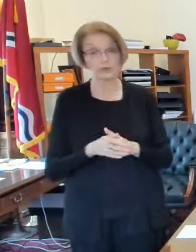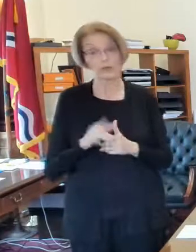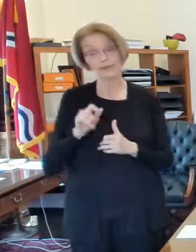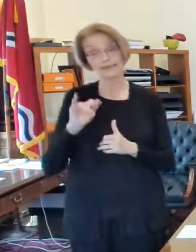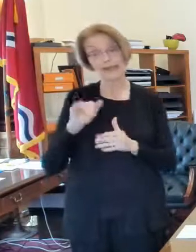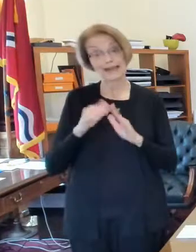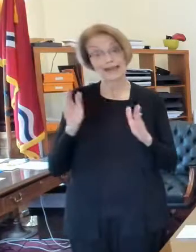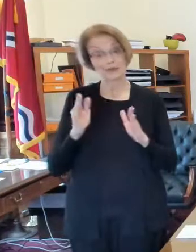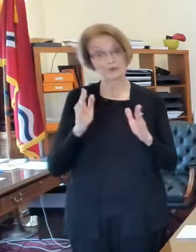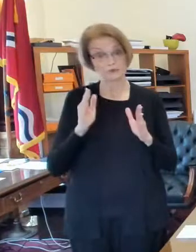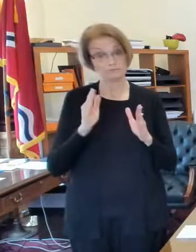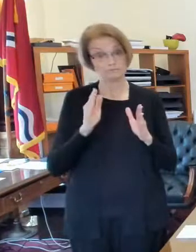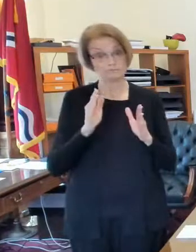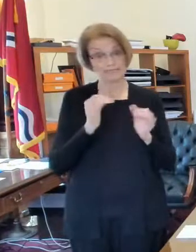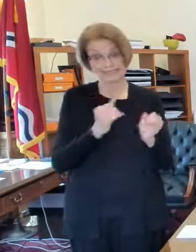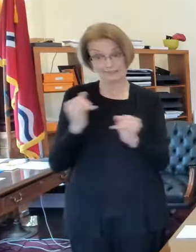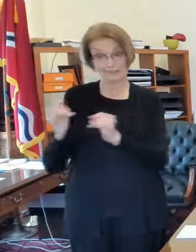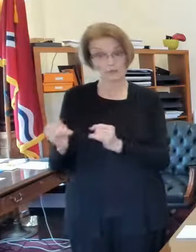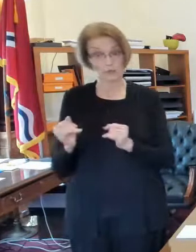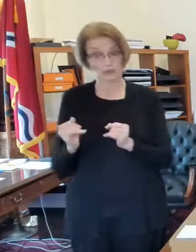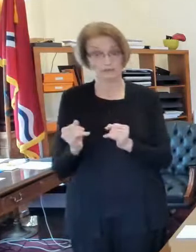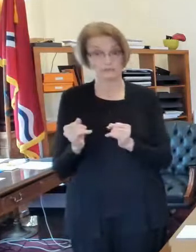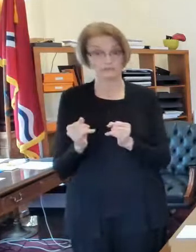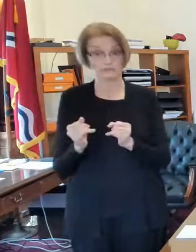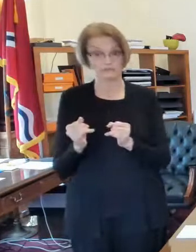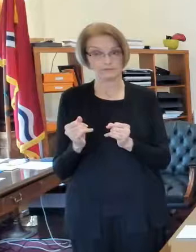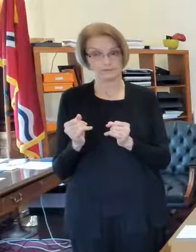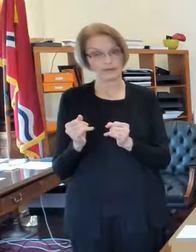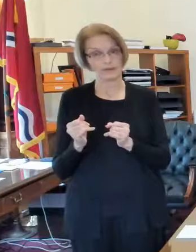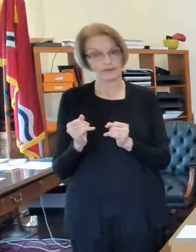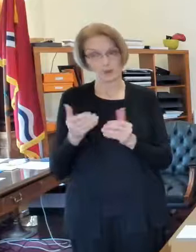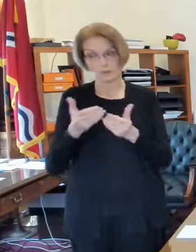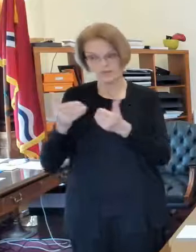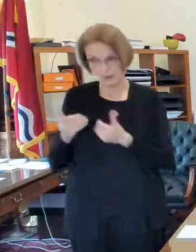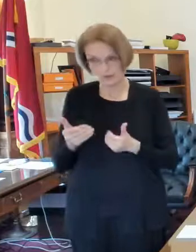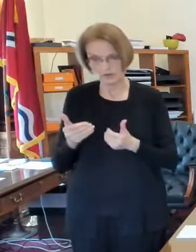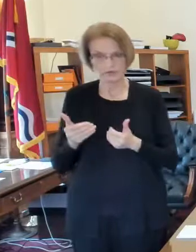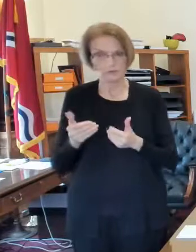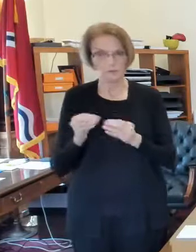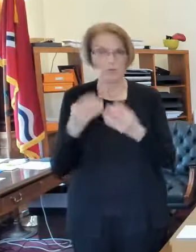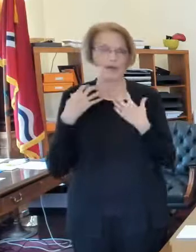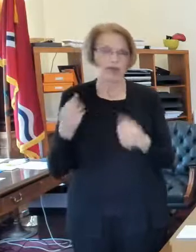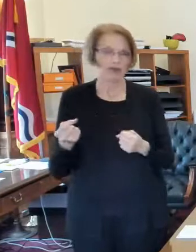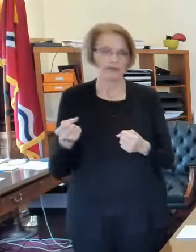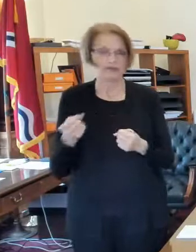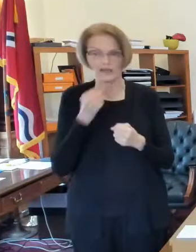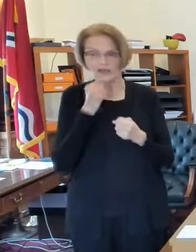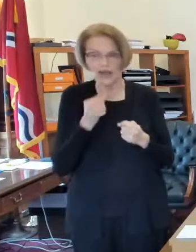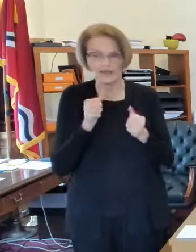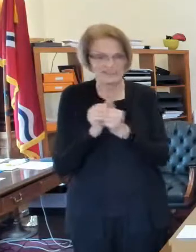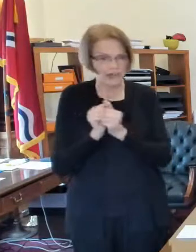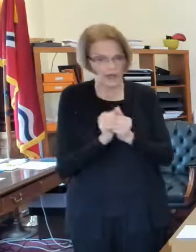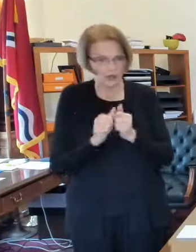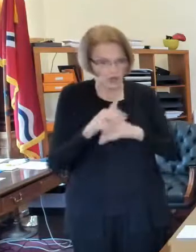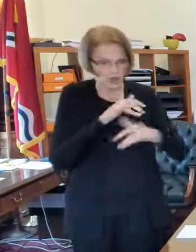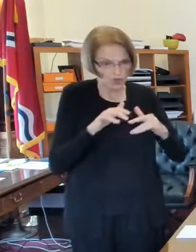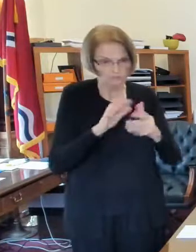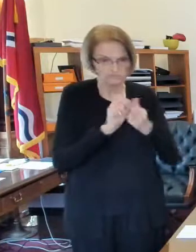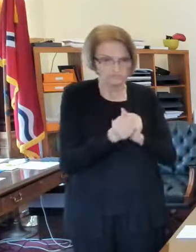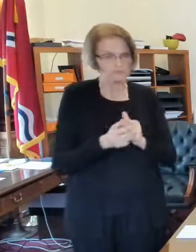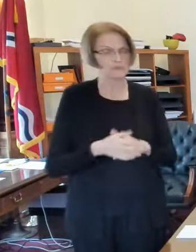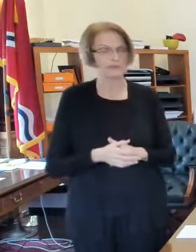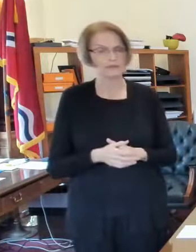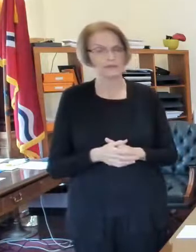will be much uh will be much better uh health-wise for folks so we're excited about that